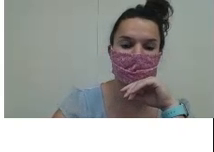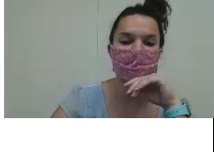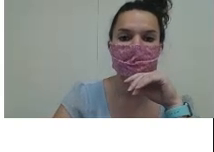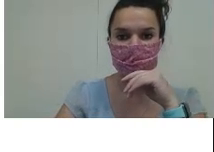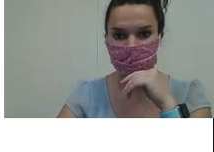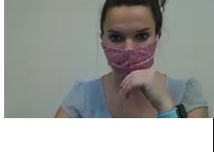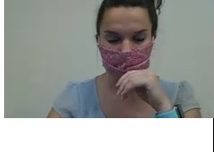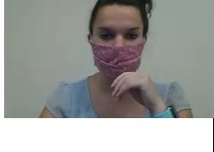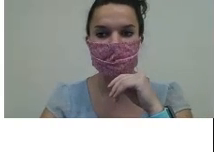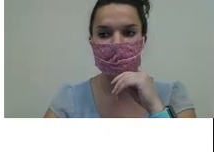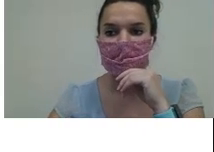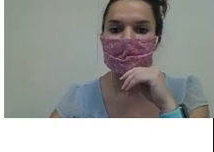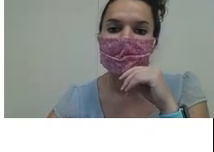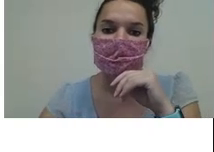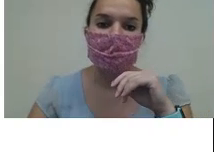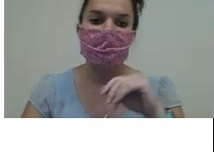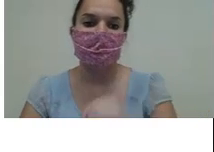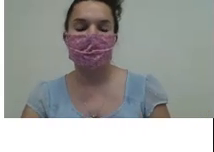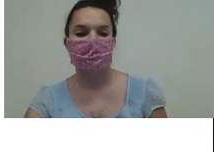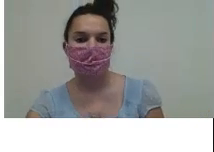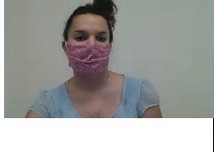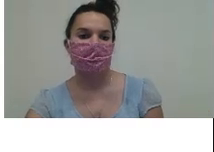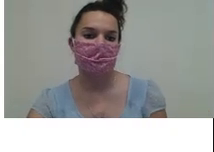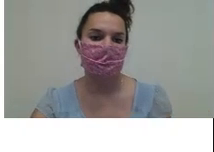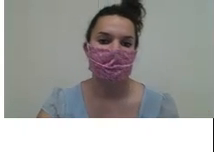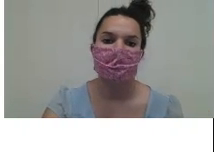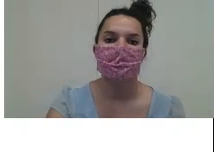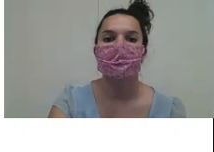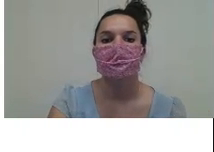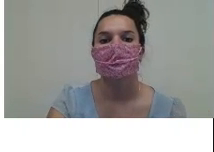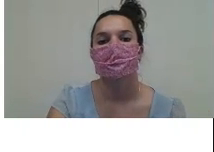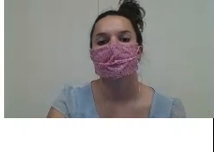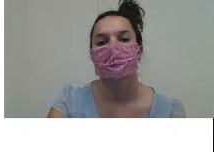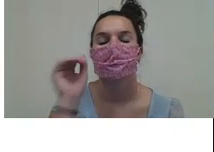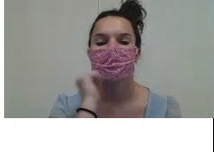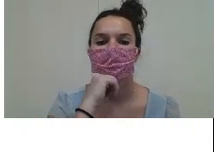Okay. So I want you to build this many. Ready?